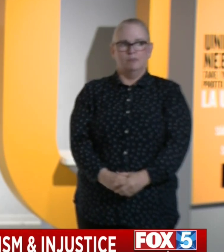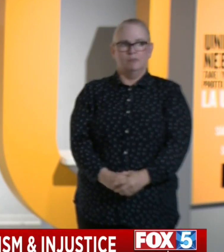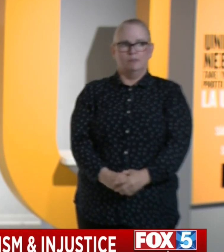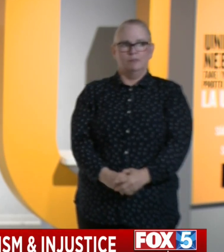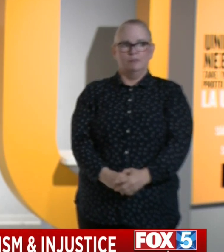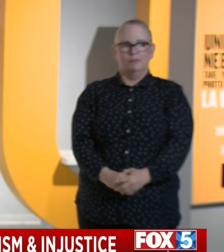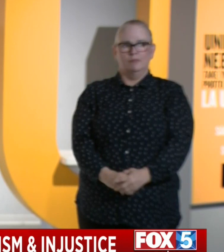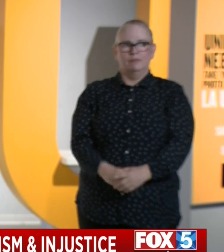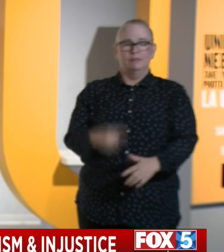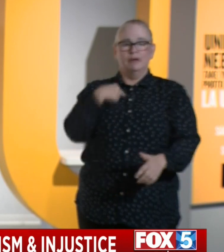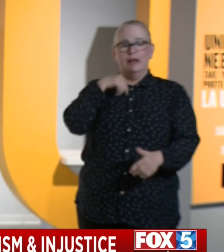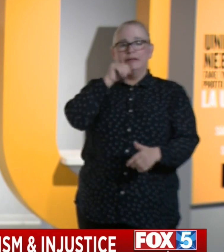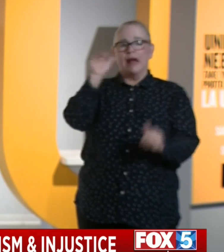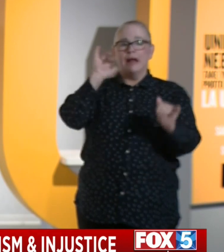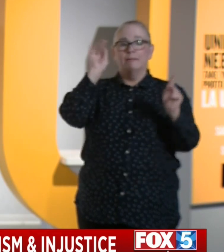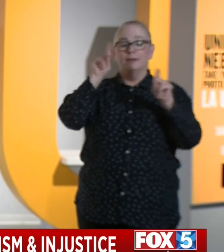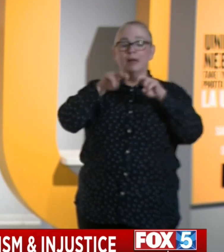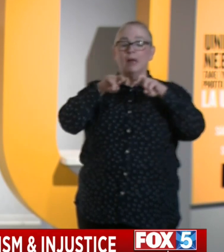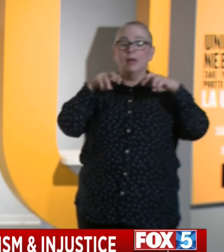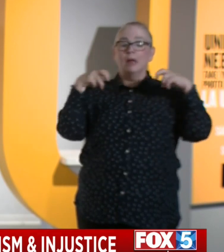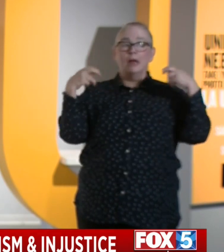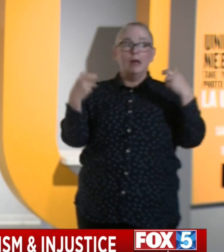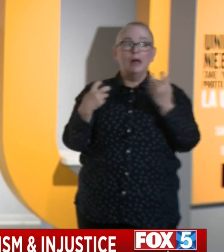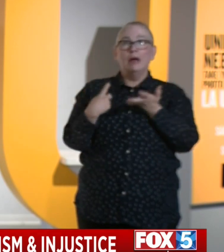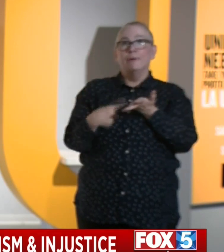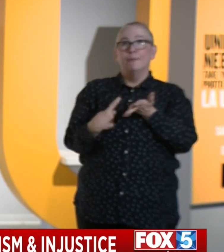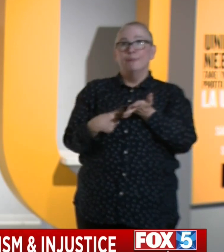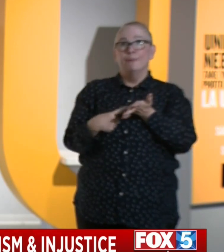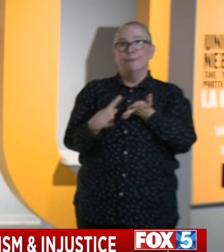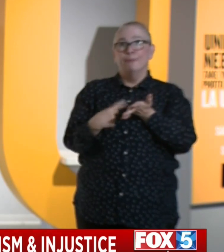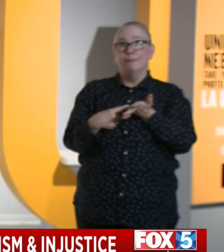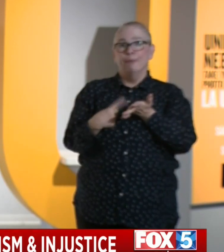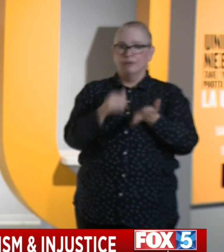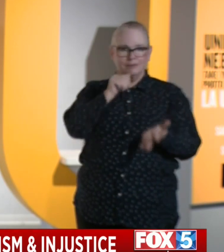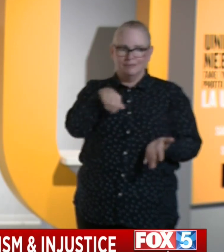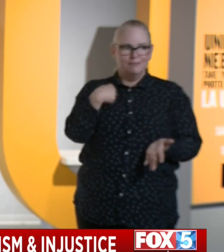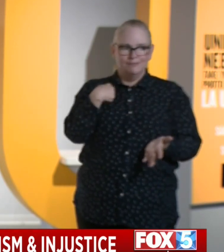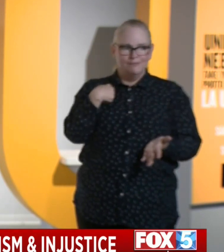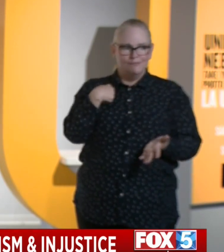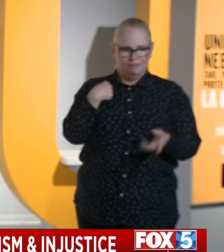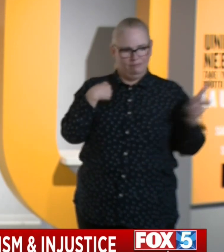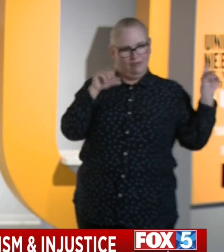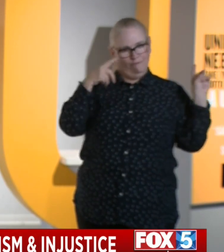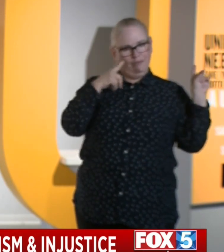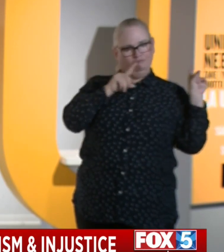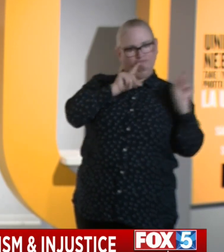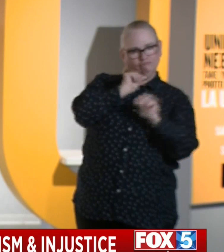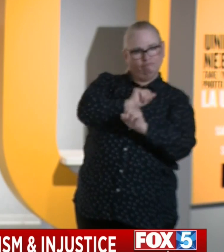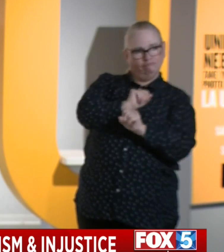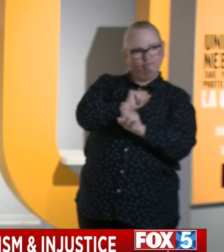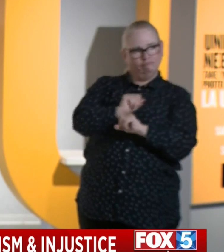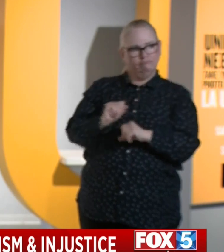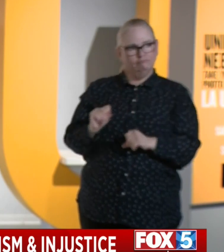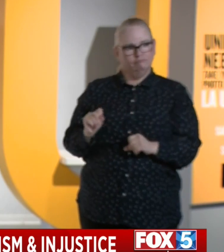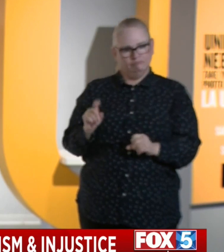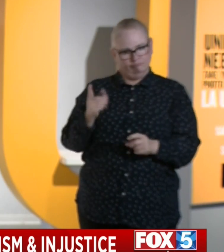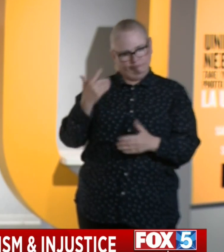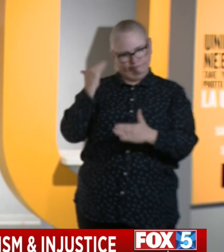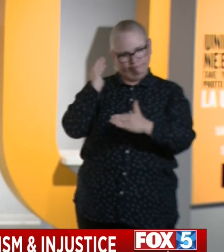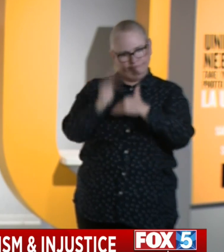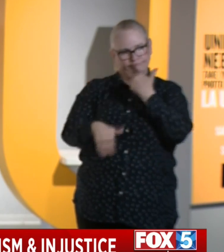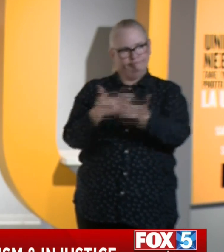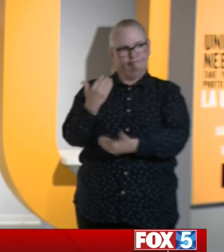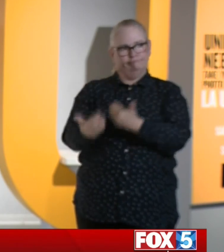This call that the governor is asking us all now to accept is to rapidly bend the arc